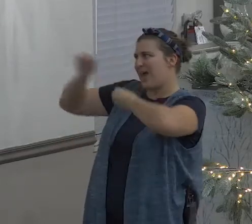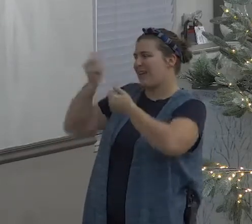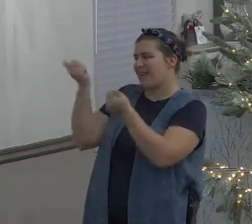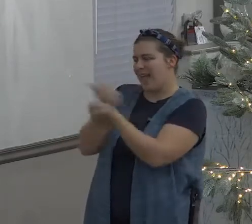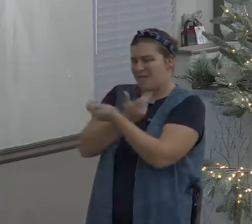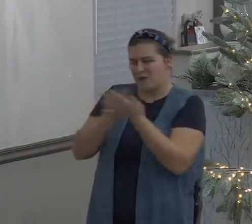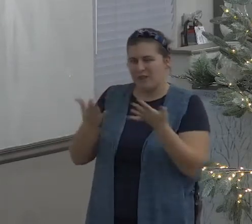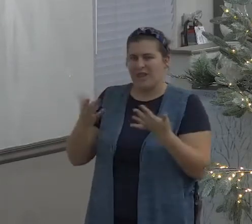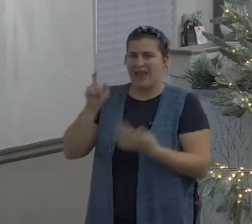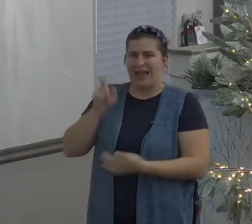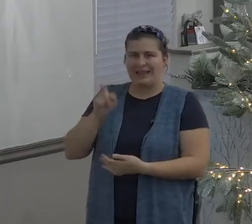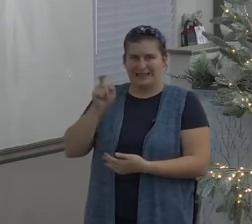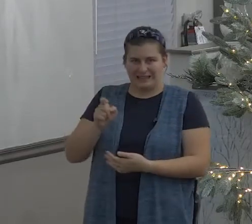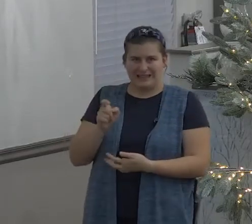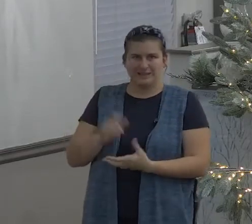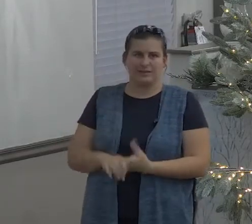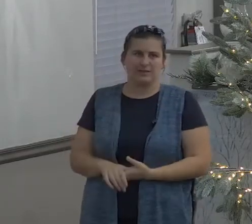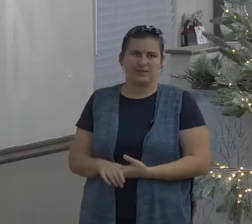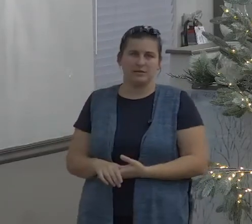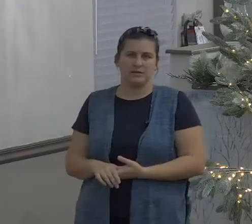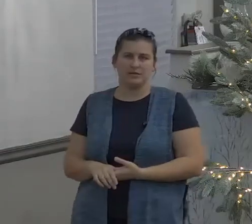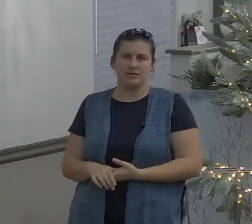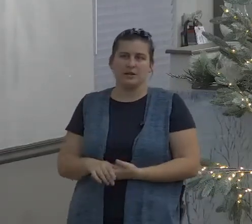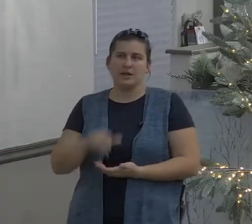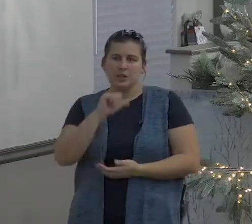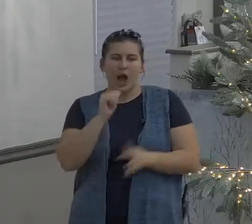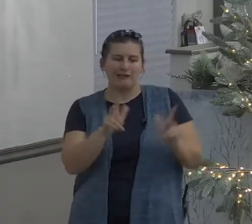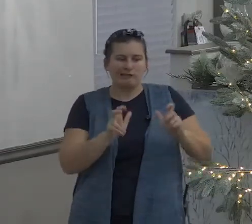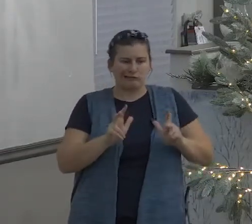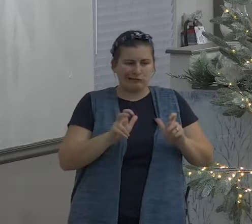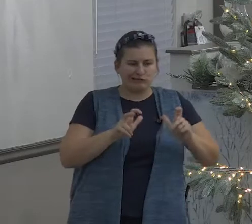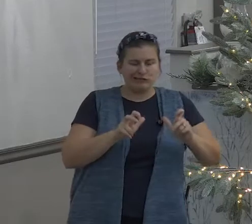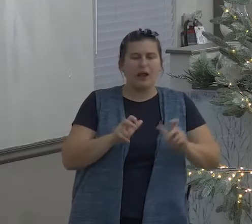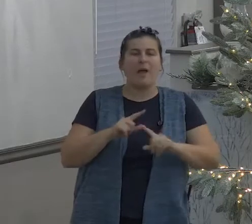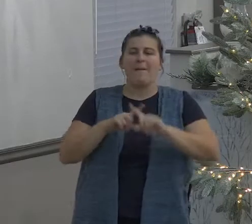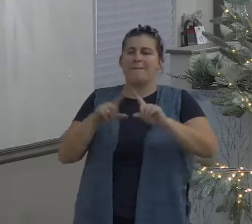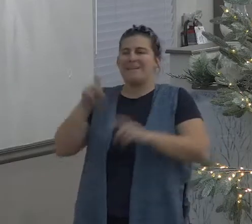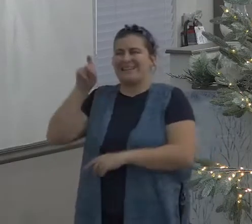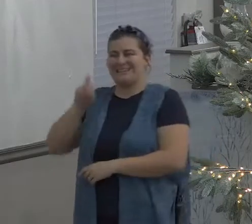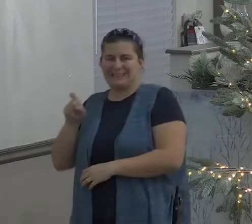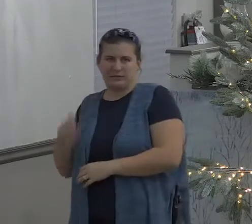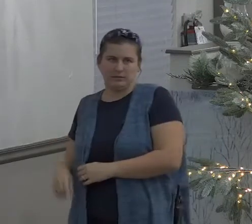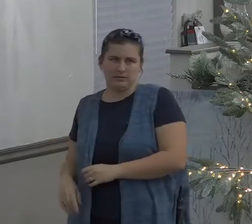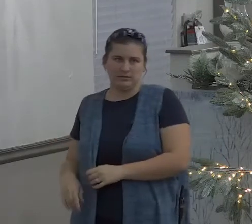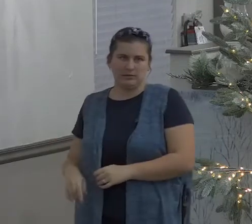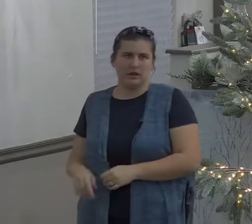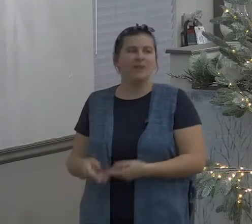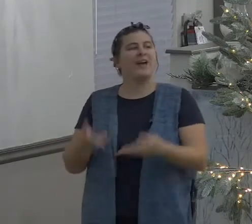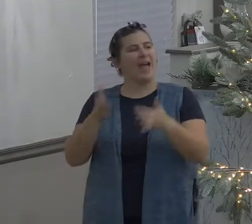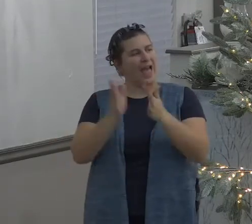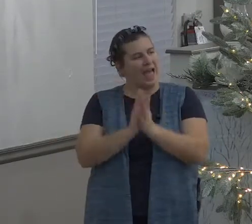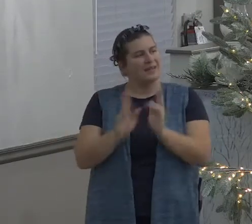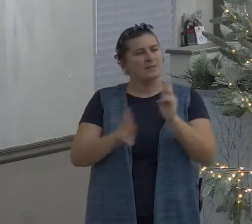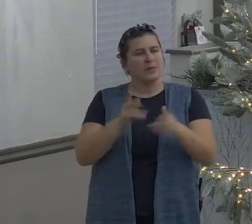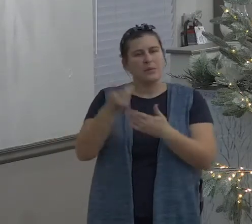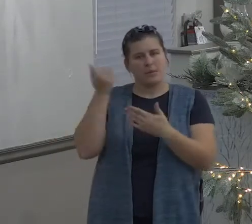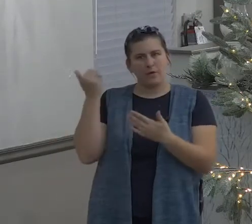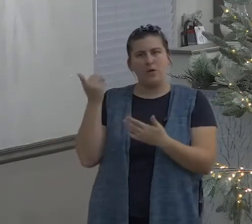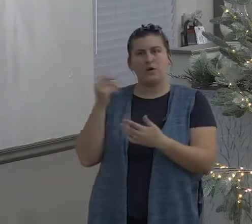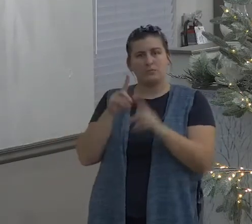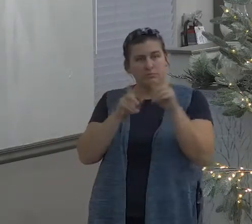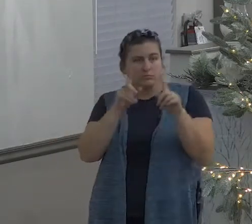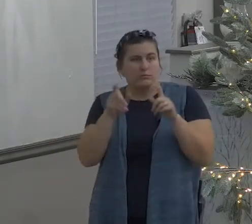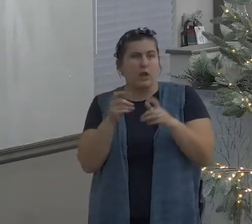I shall not want Christ as my shepherd he supplies every need I